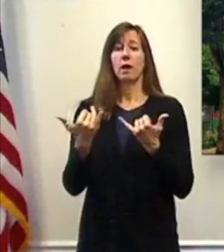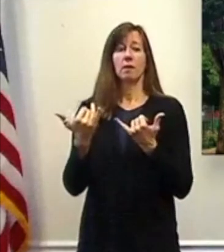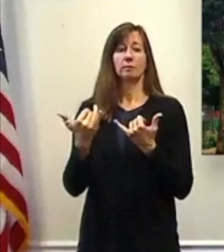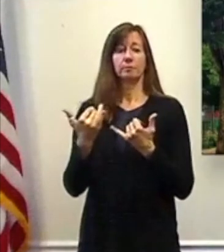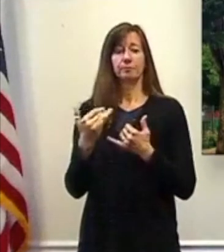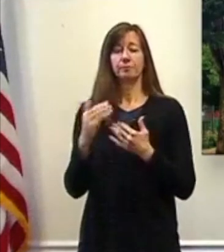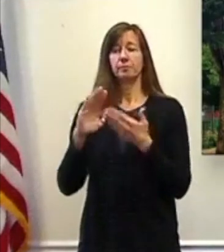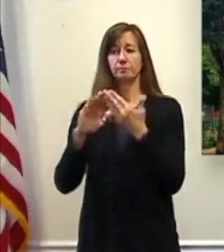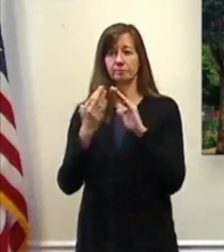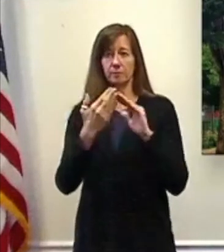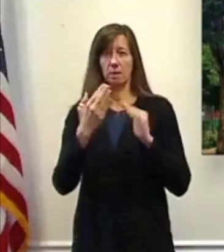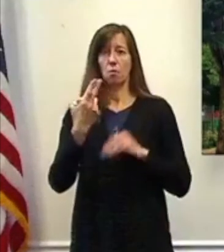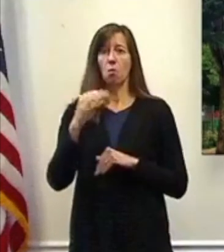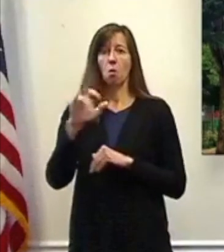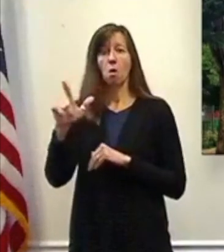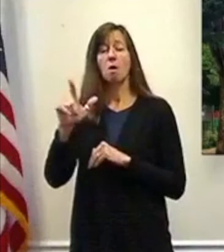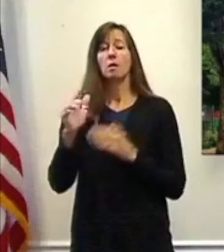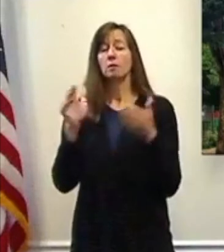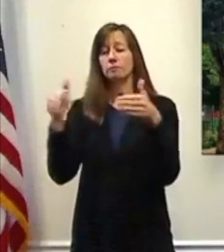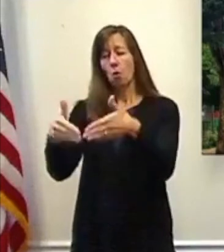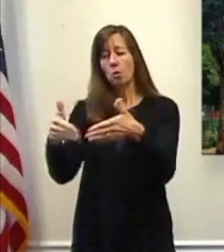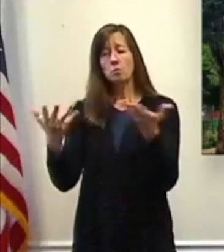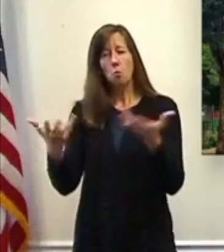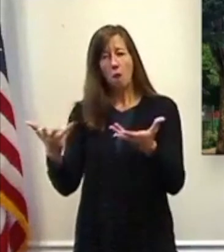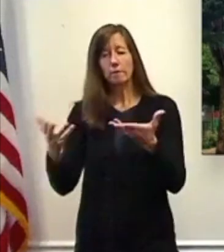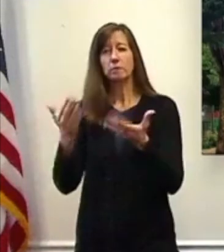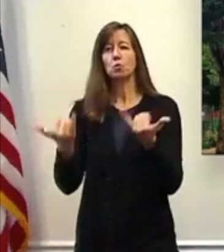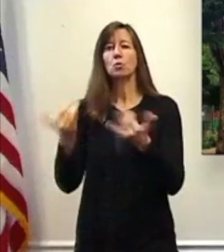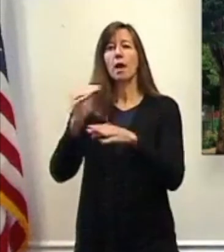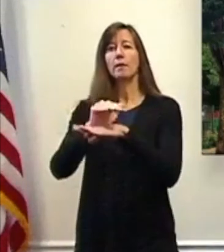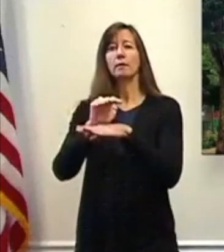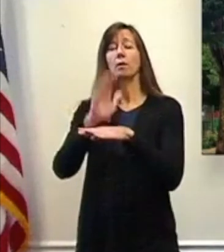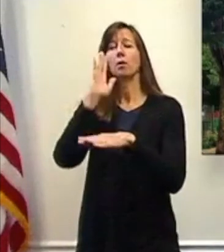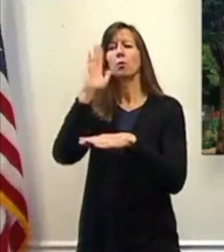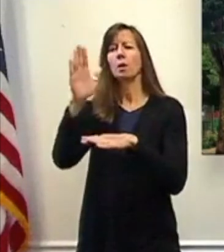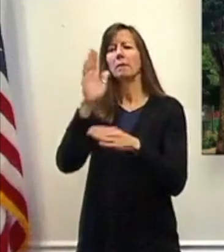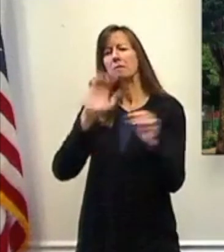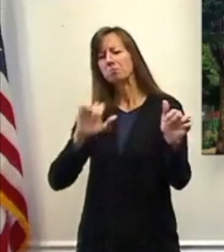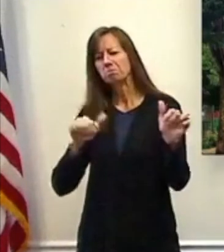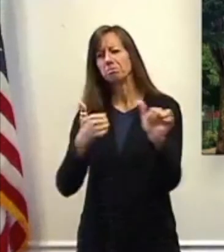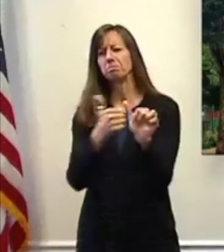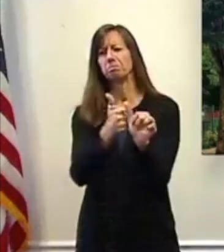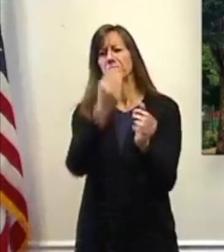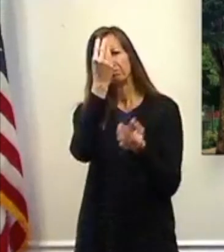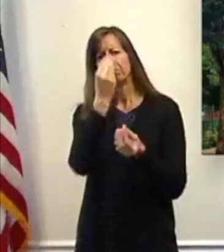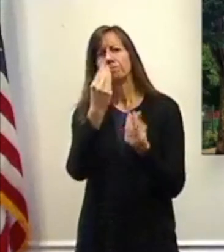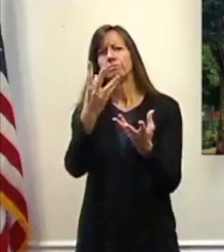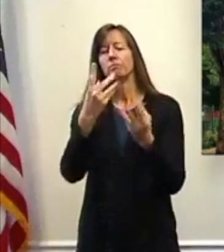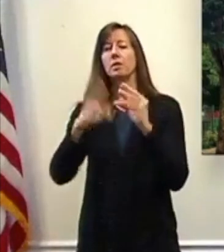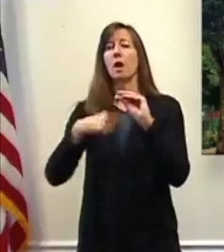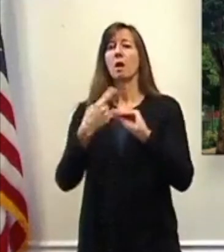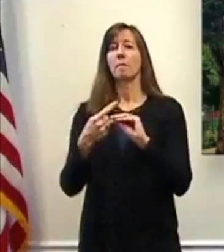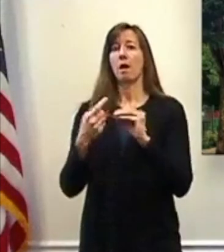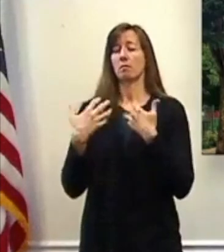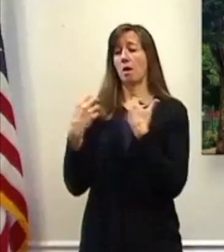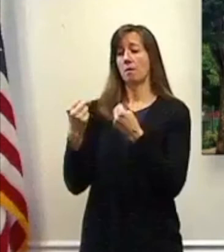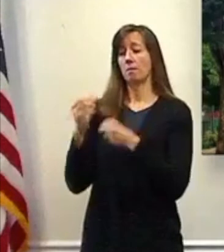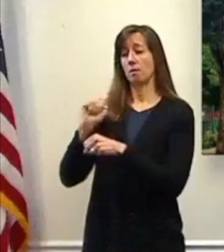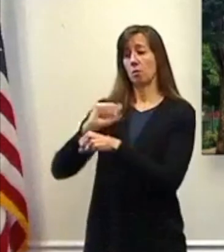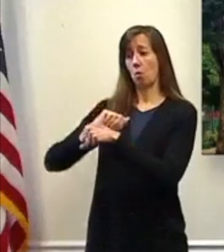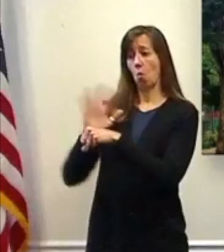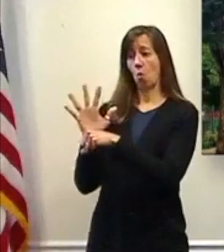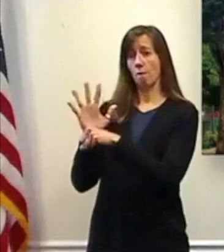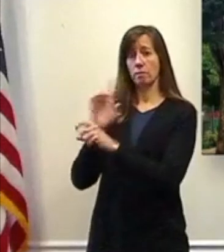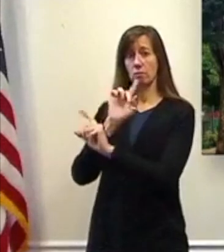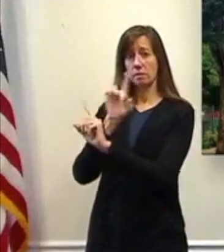Tonight's focus or the focus of tonight's town hall is as much an update on our COVID response as it